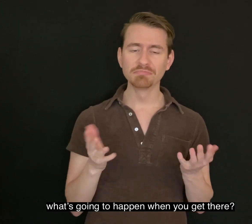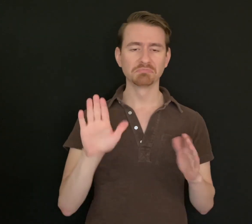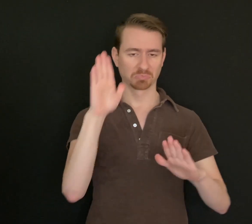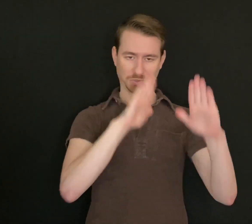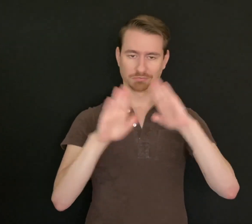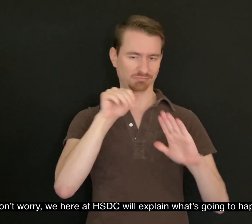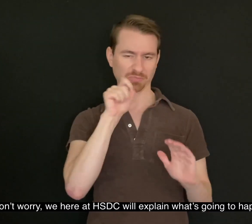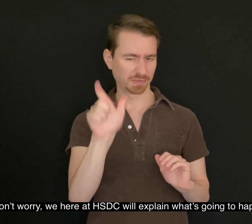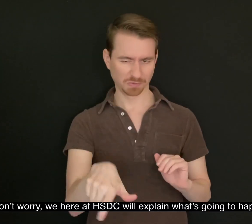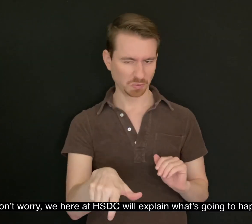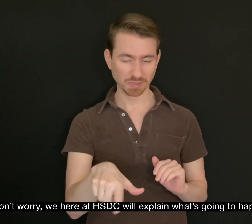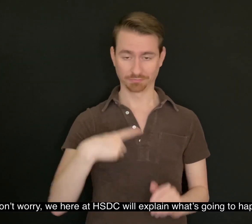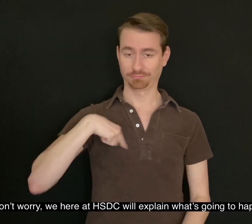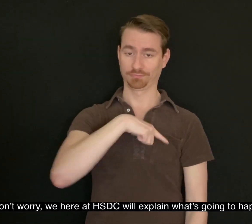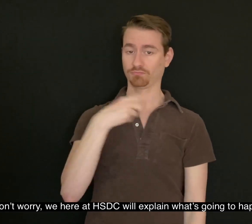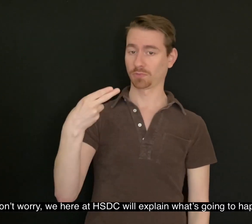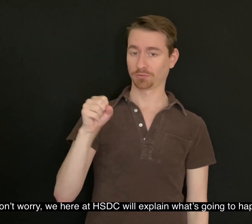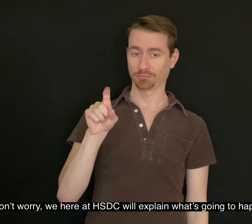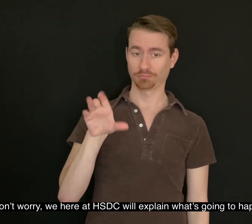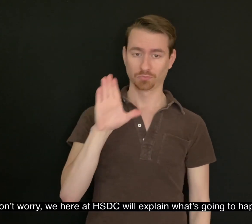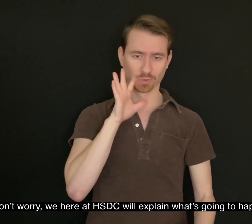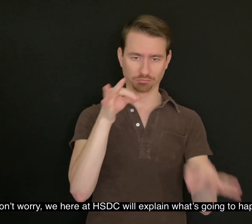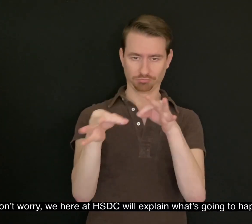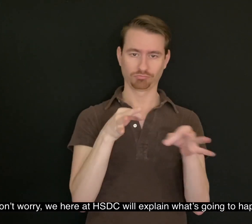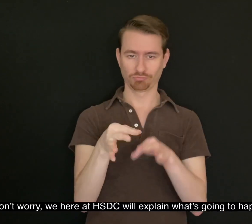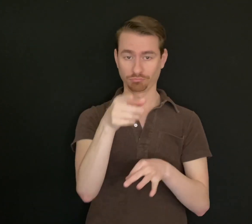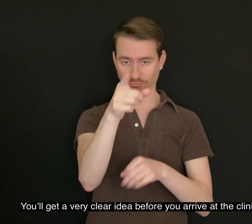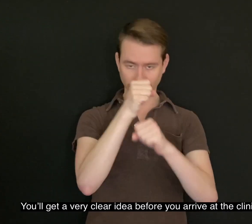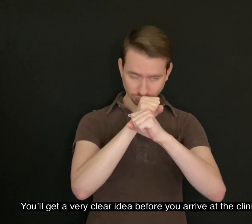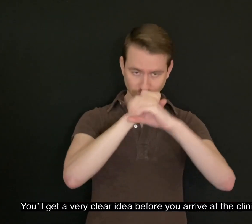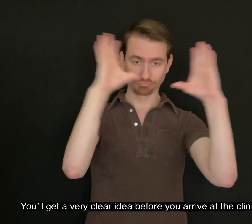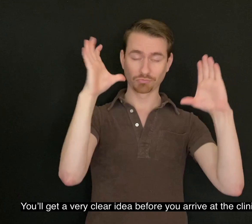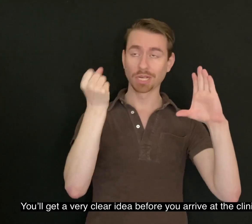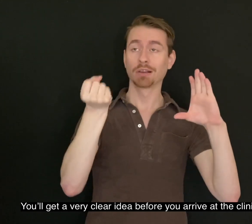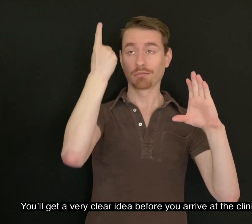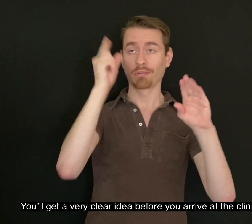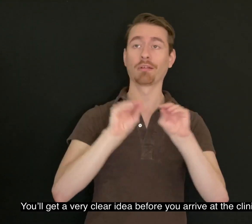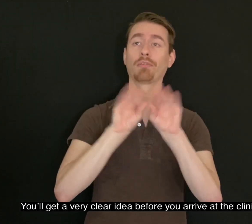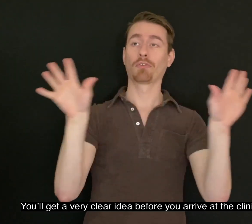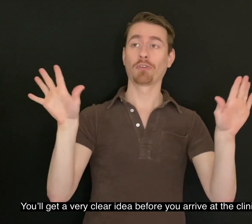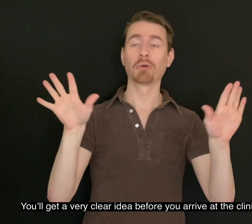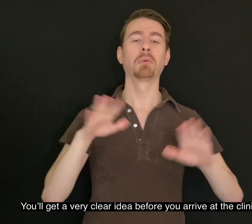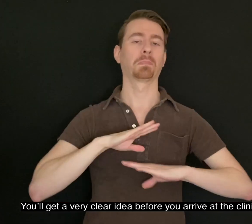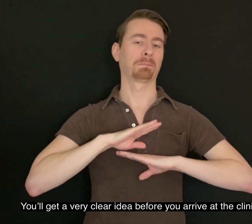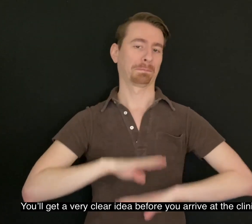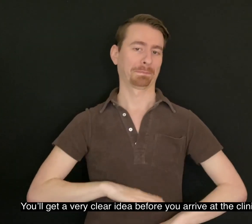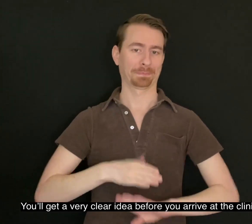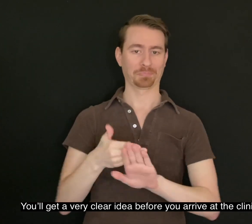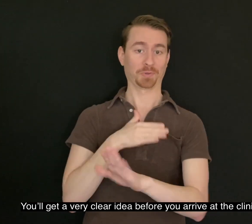Don't worry. We here at HSTC will explain what's going to happen and you'll get a very clear idea before you arrive at the clinic.